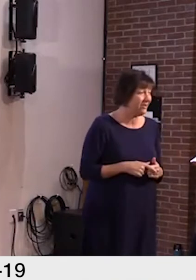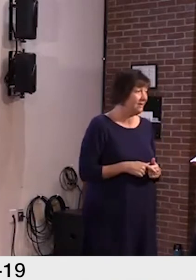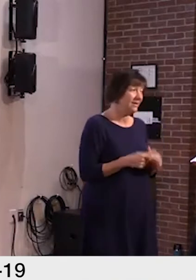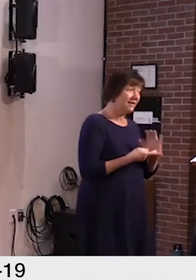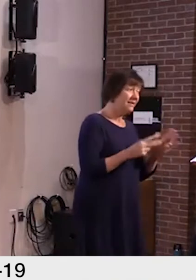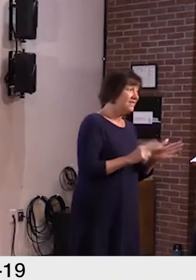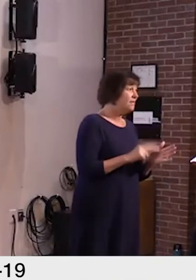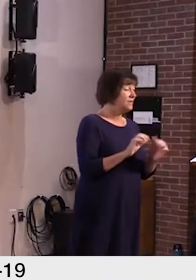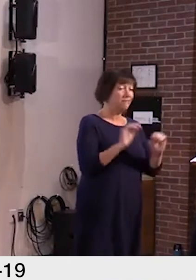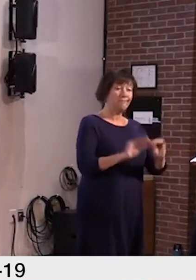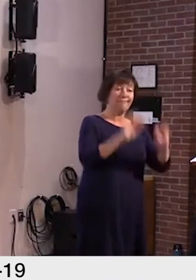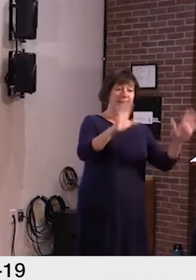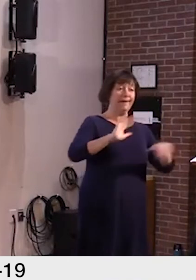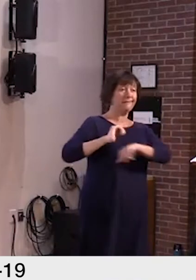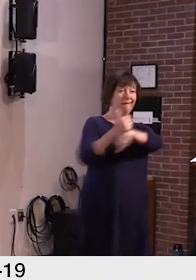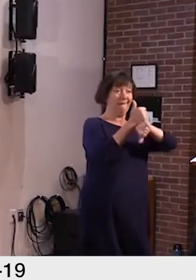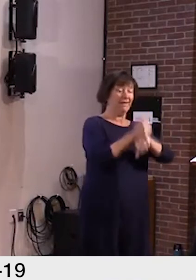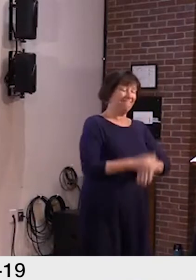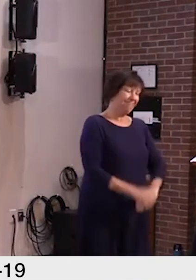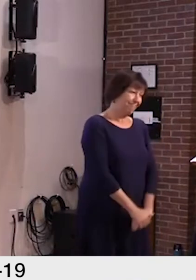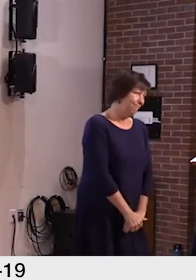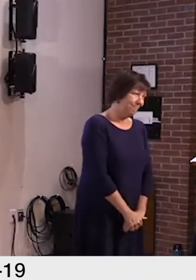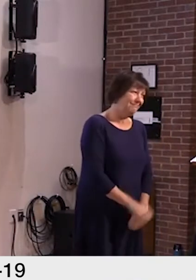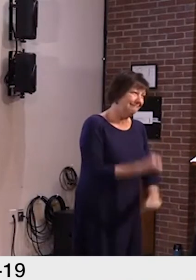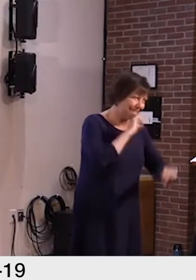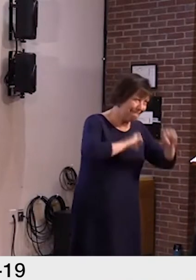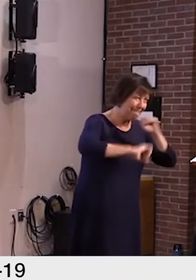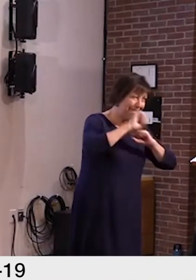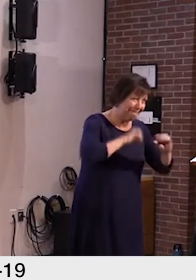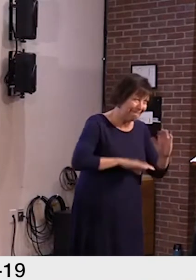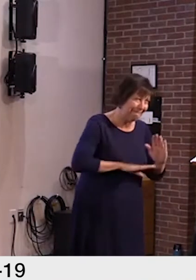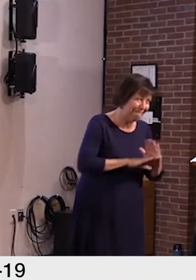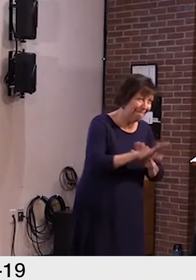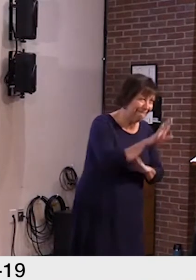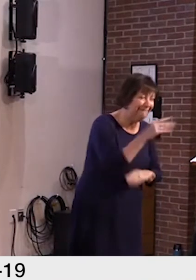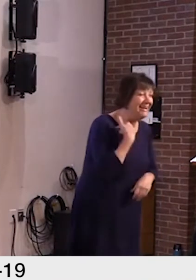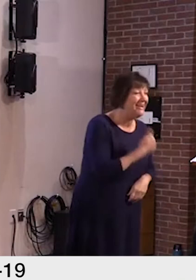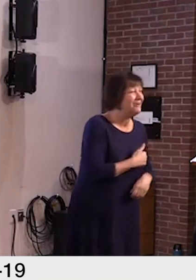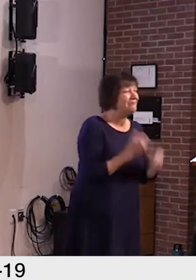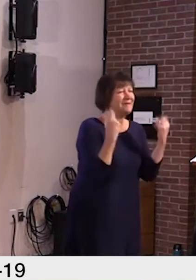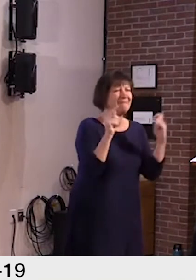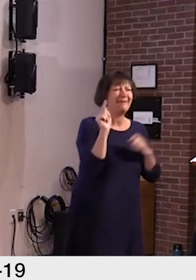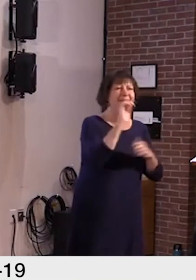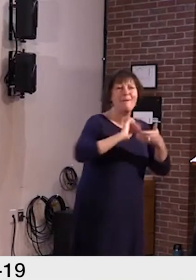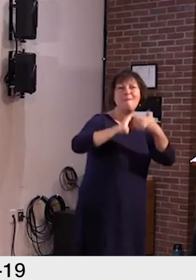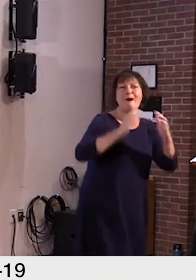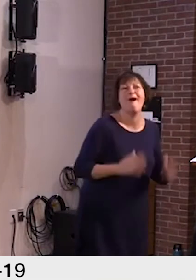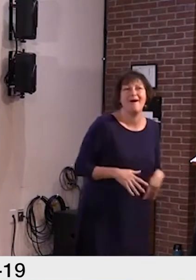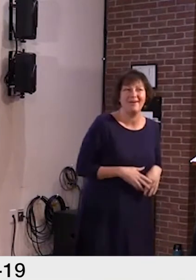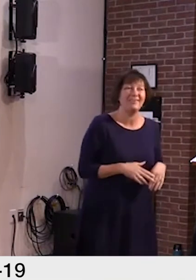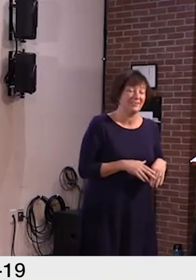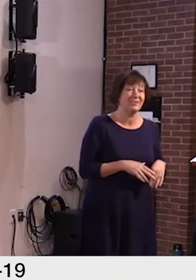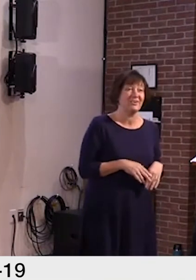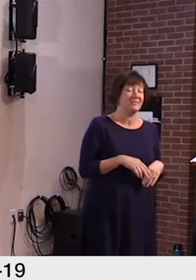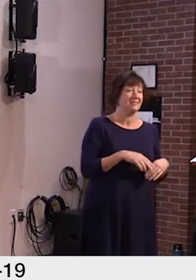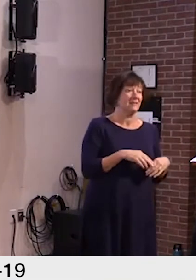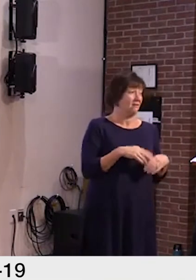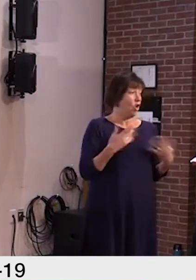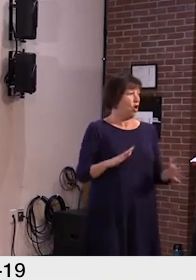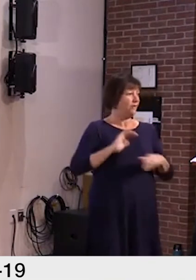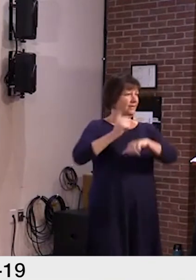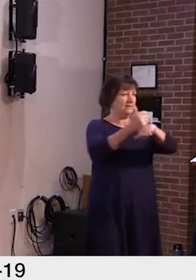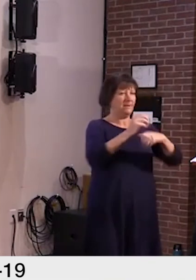appear out of thin air. In order to get the new system in place, we worked with many existing partners on the ground and in communities